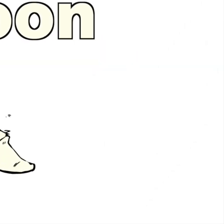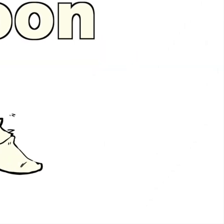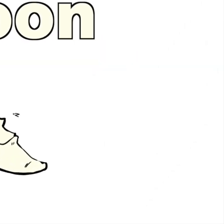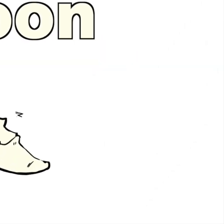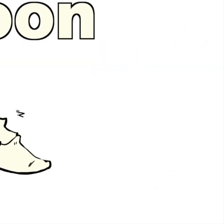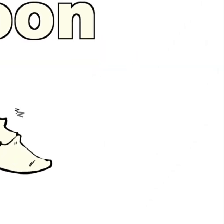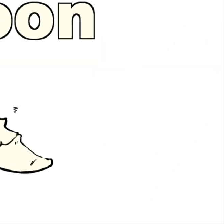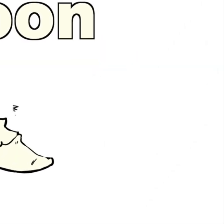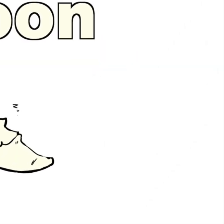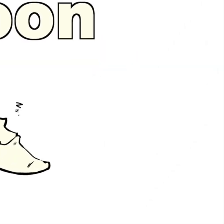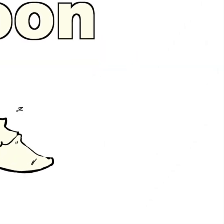Moon